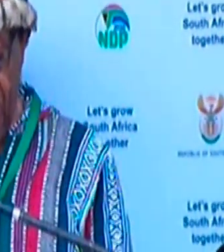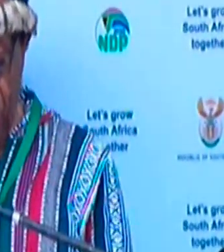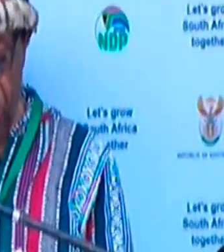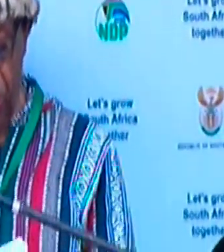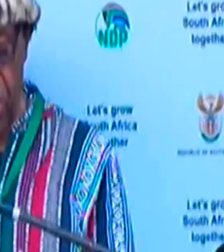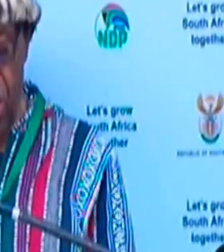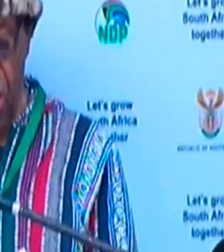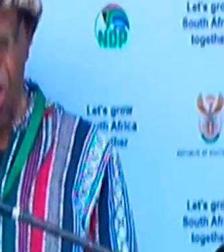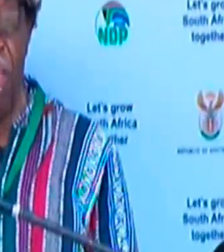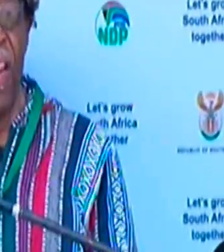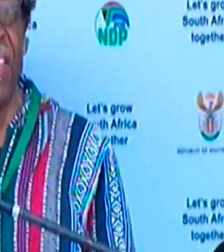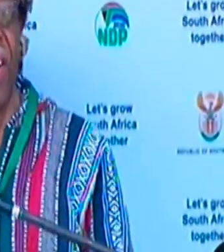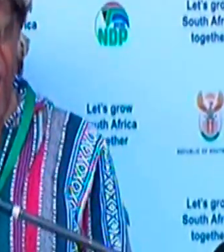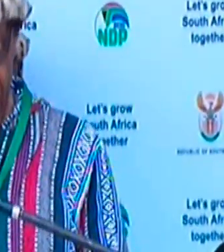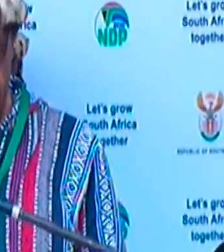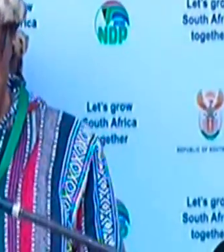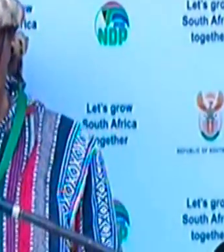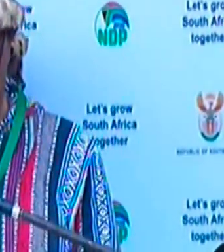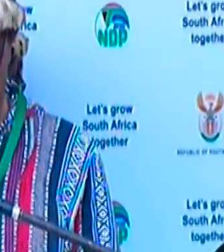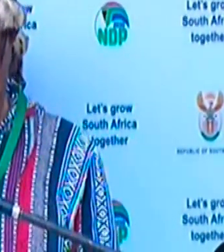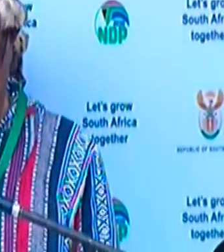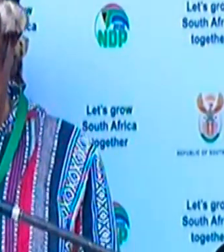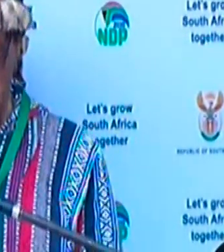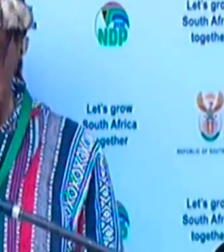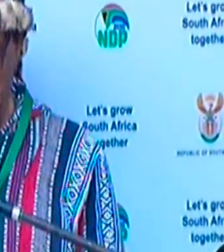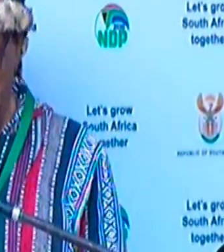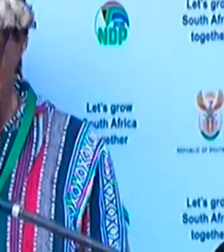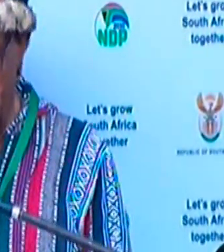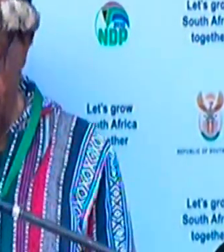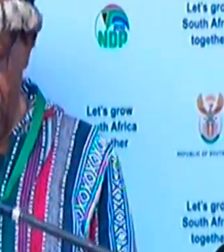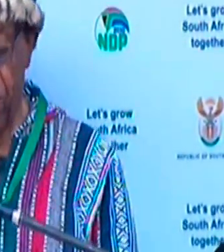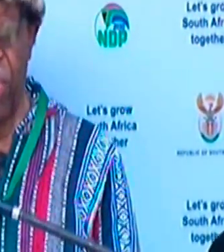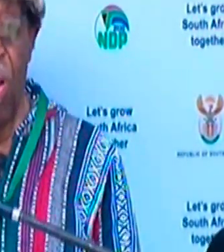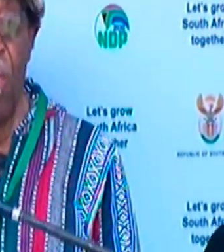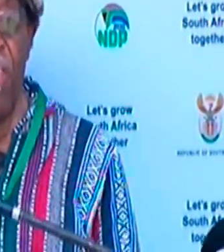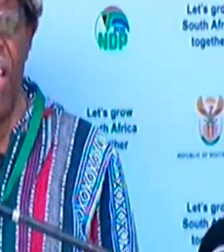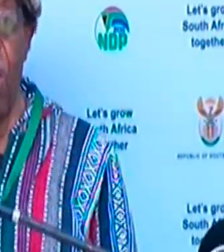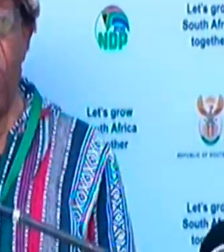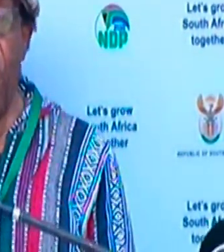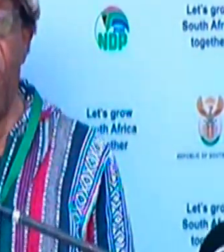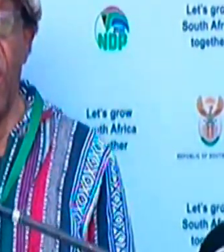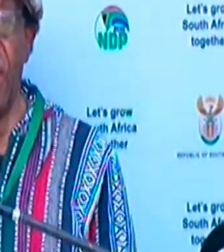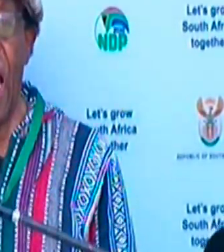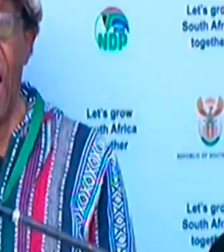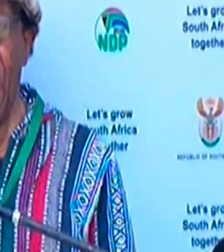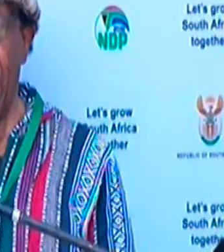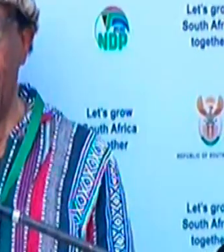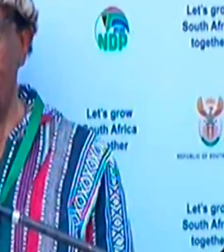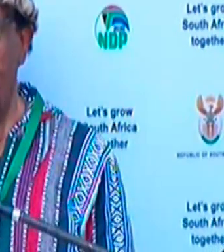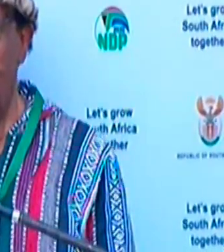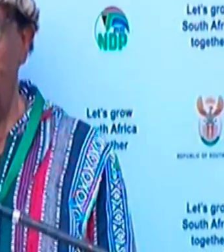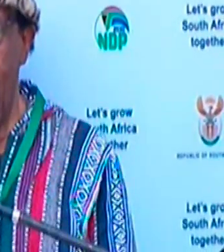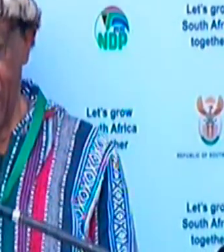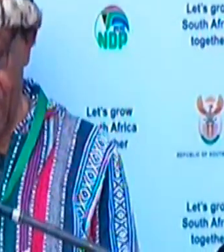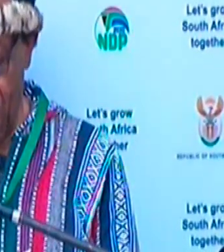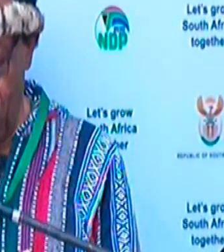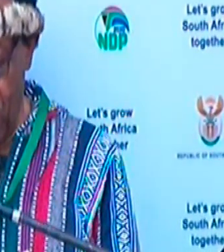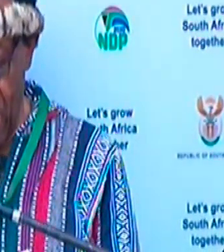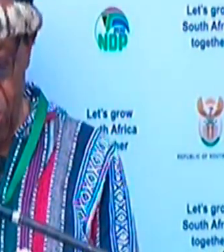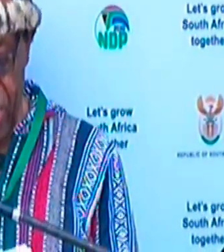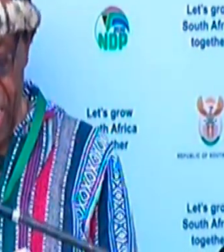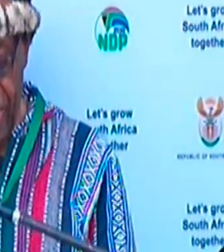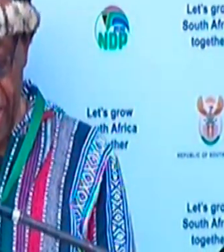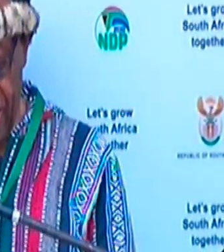sprung out of a reed through the powers of Mguni, the